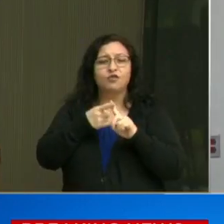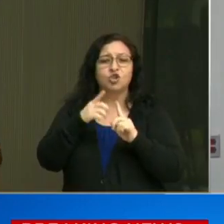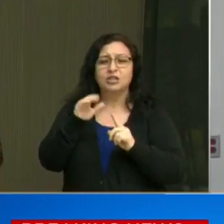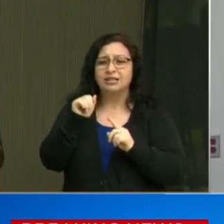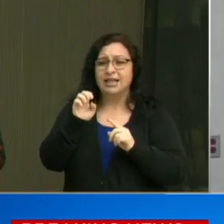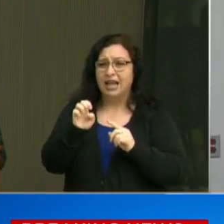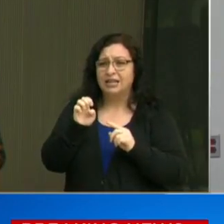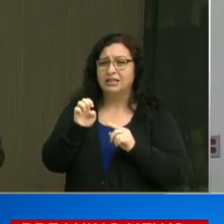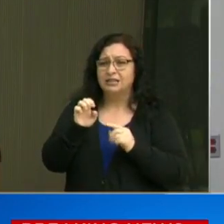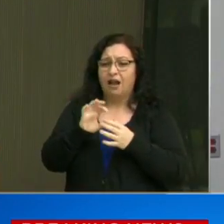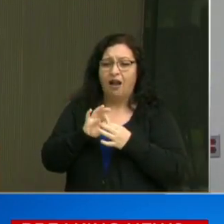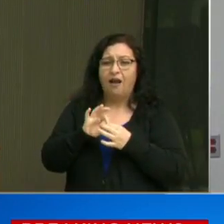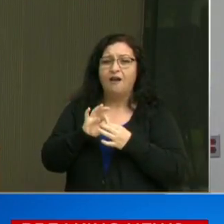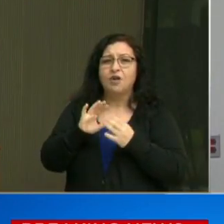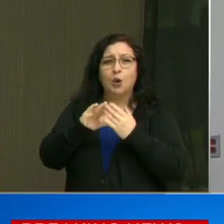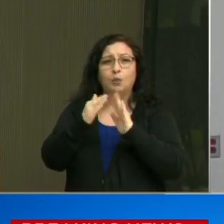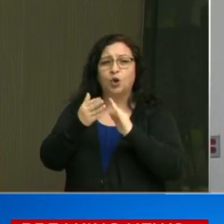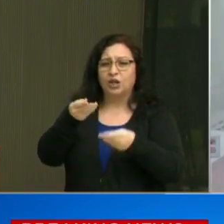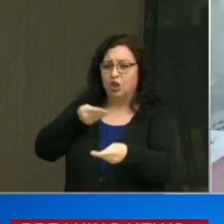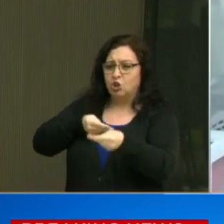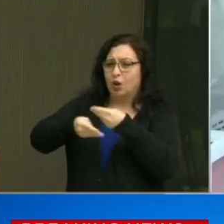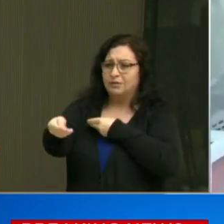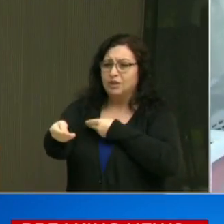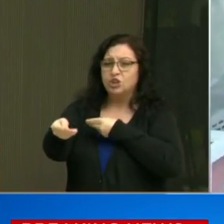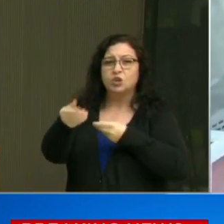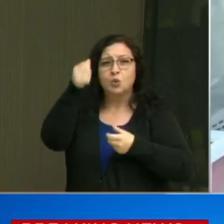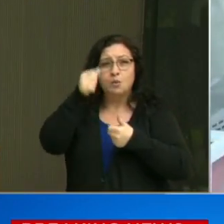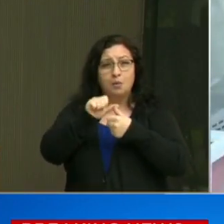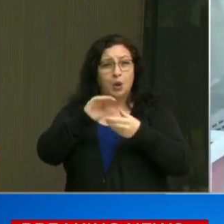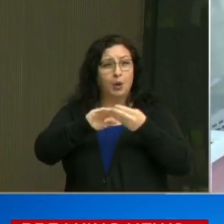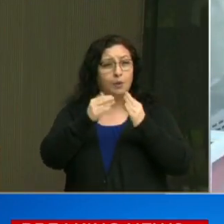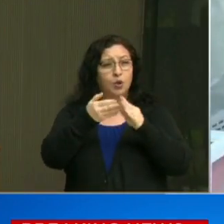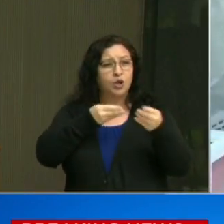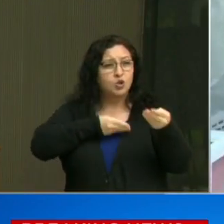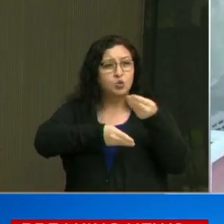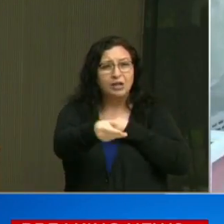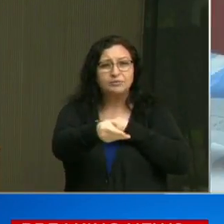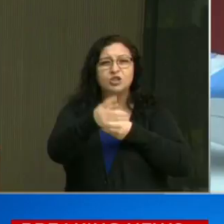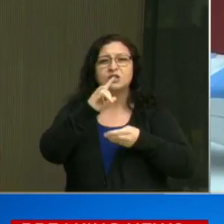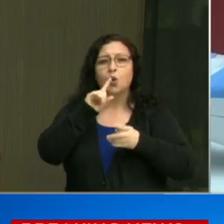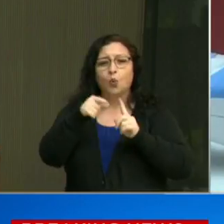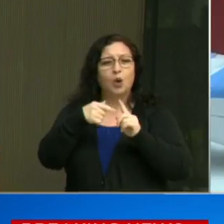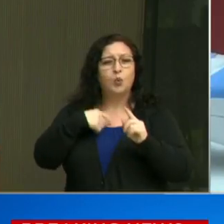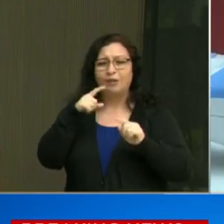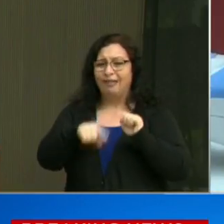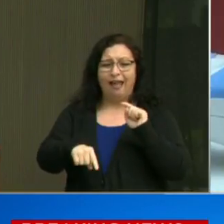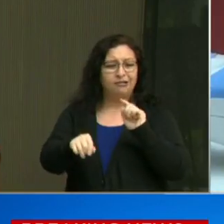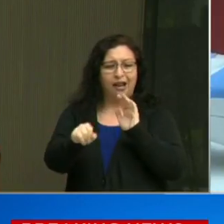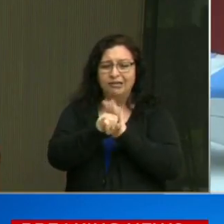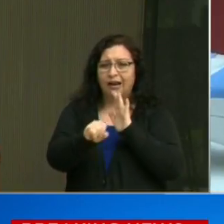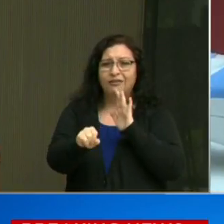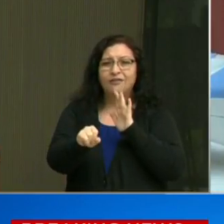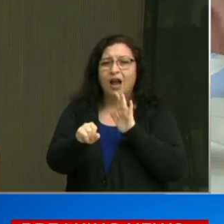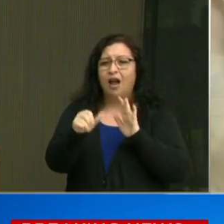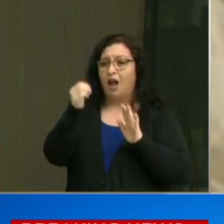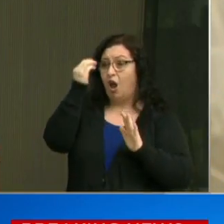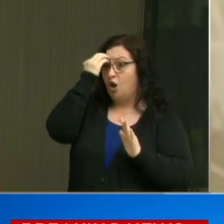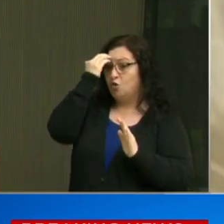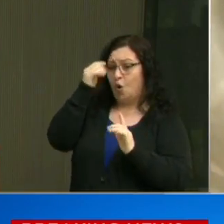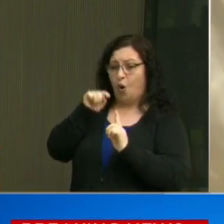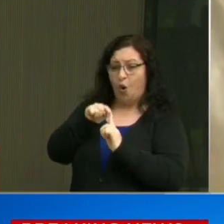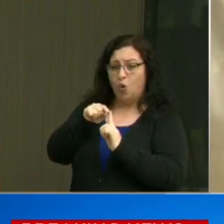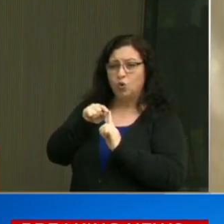case of community transmission. Remember, community transmission is when we cannot identify a known